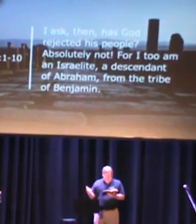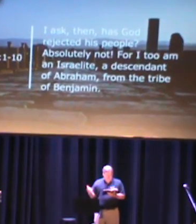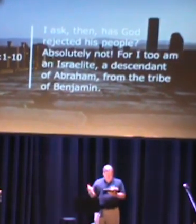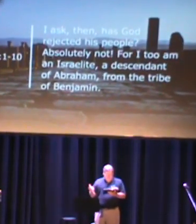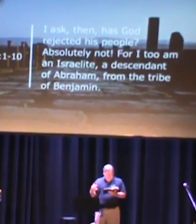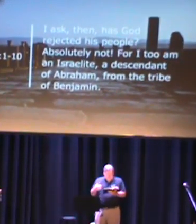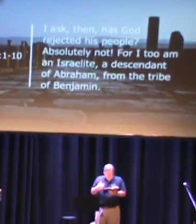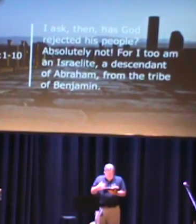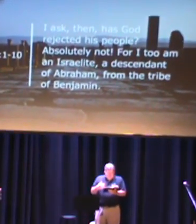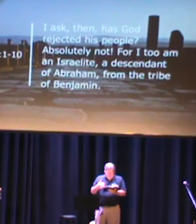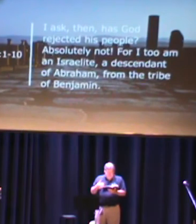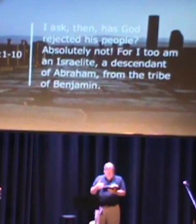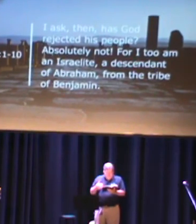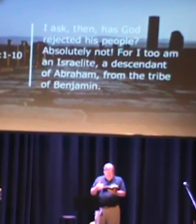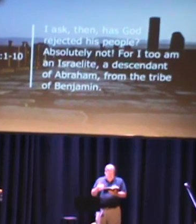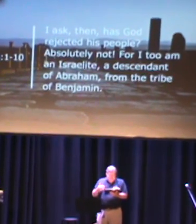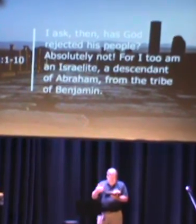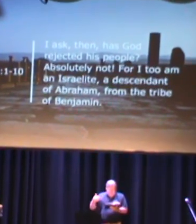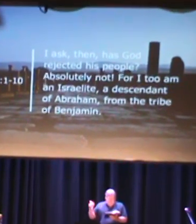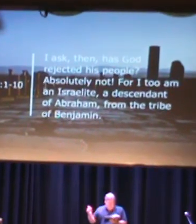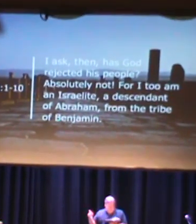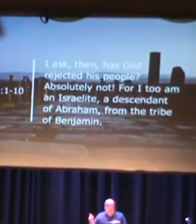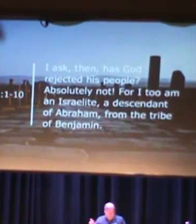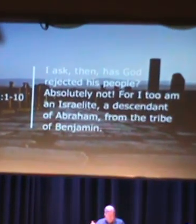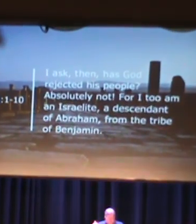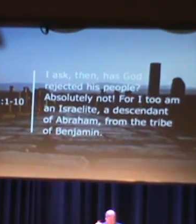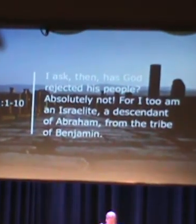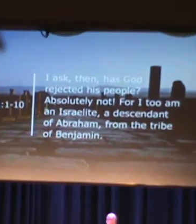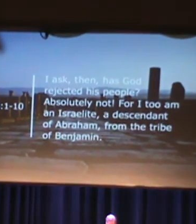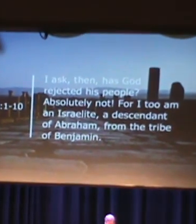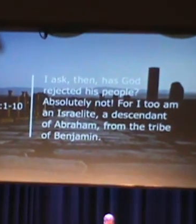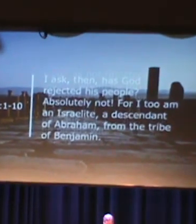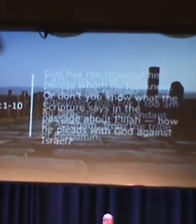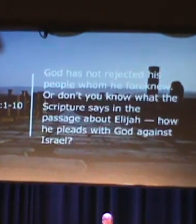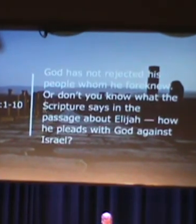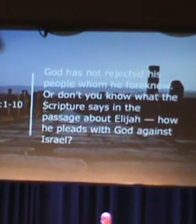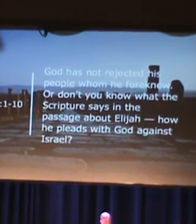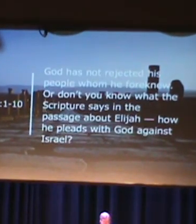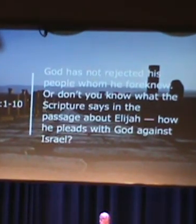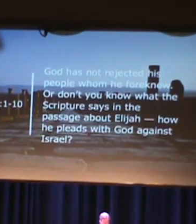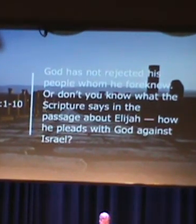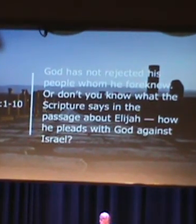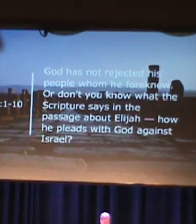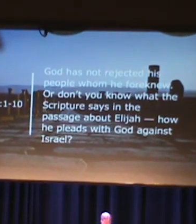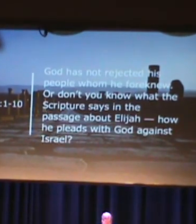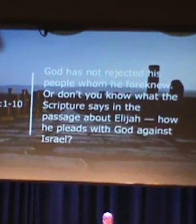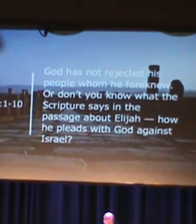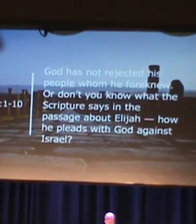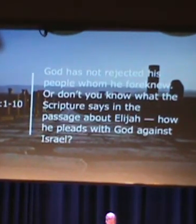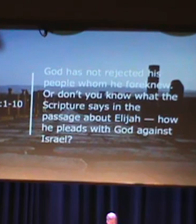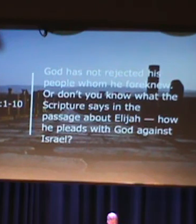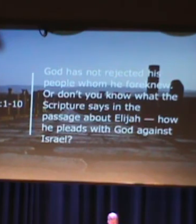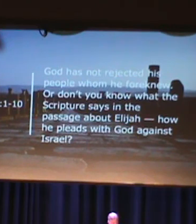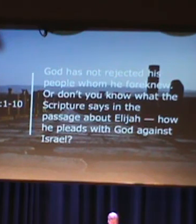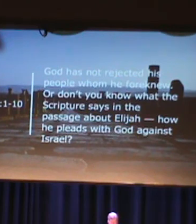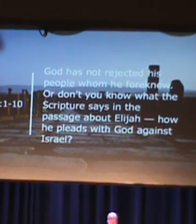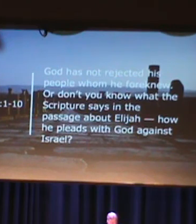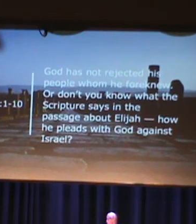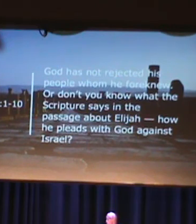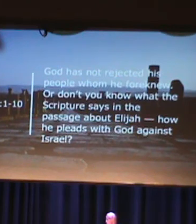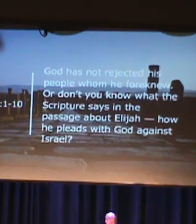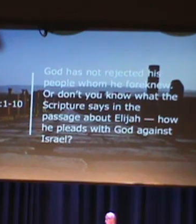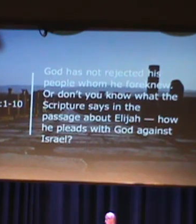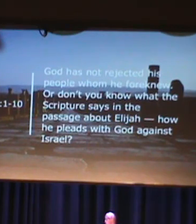not. For I, too, am an Israelite, a descendant of Abraham from the tribe of Benjamin. God has not rejected His people whom He foreknew.